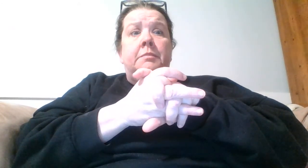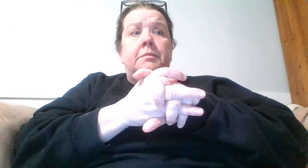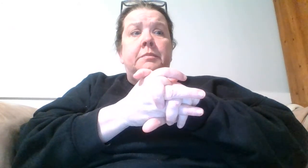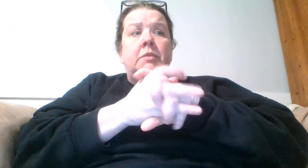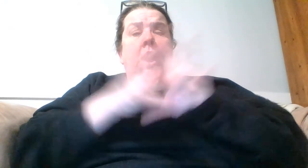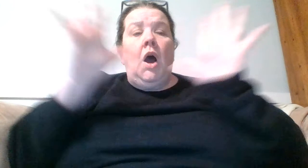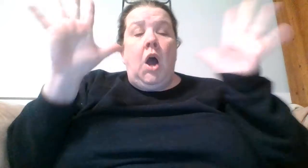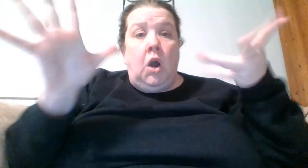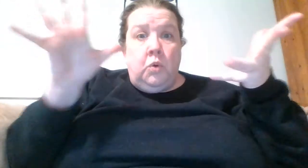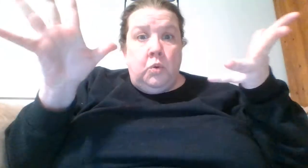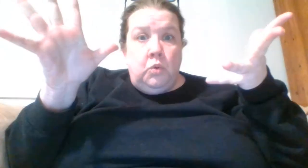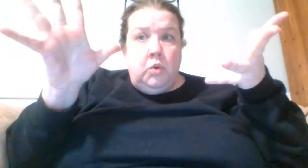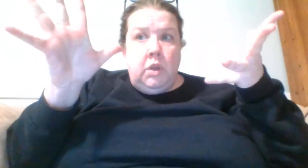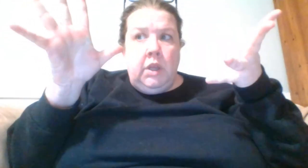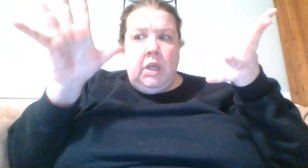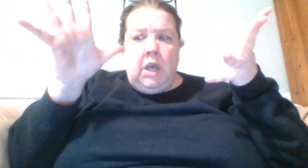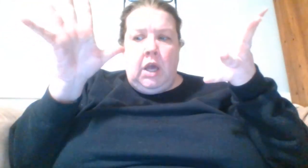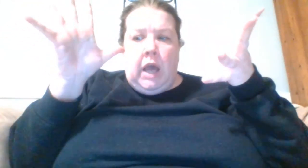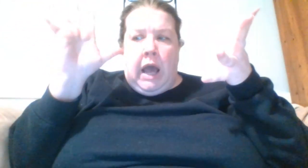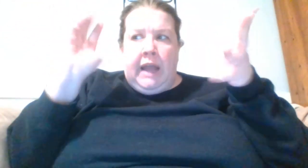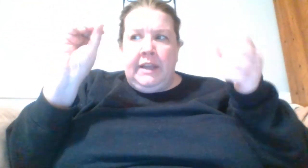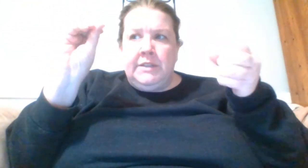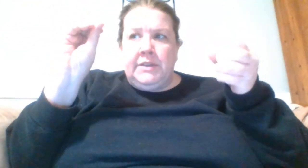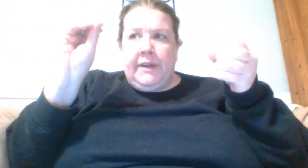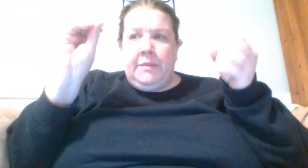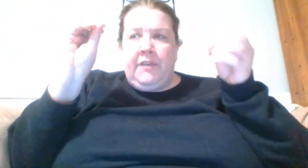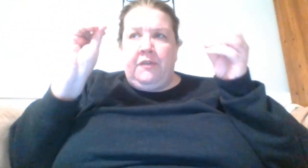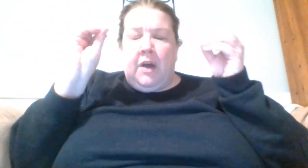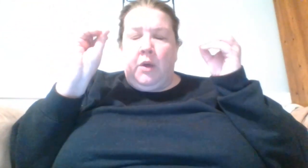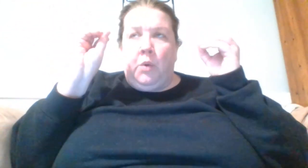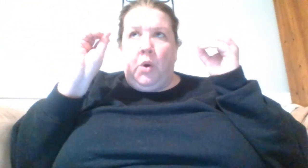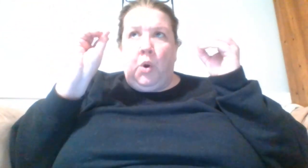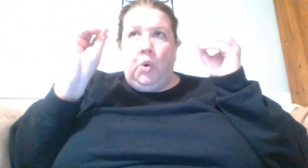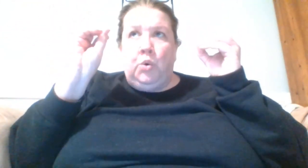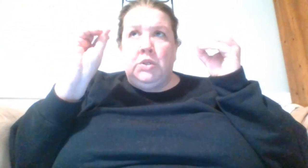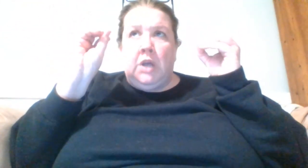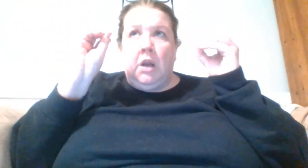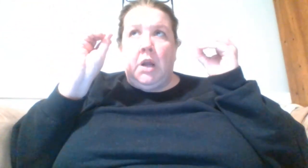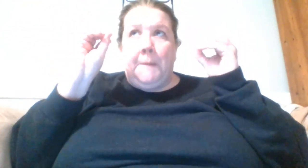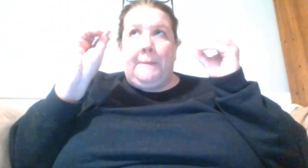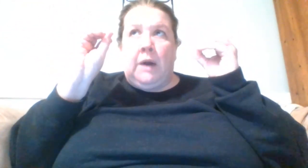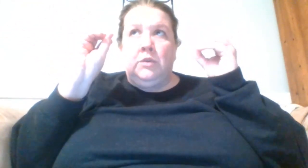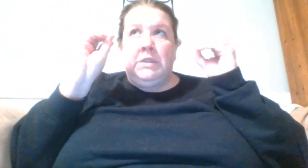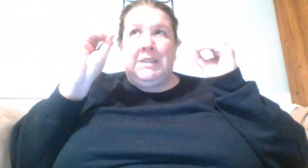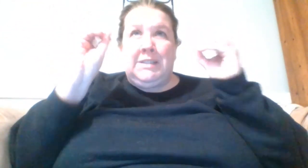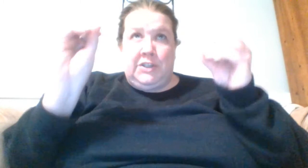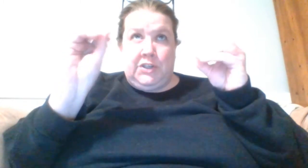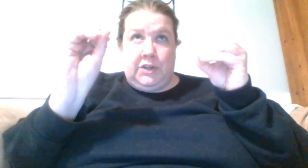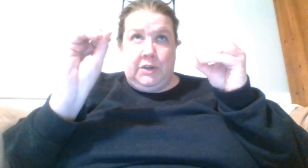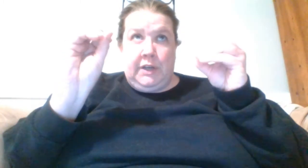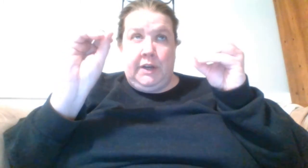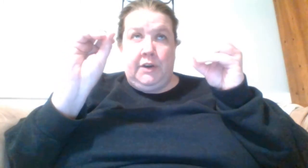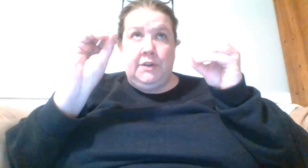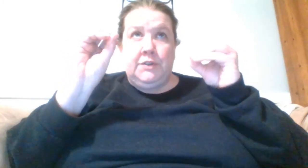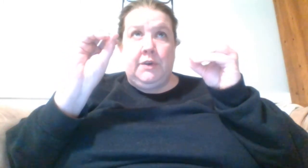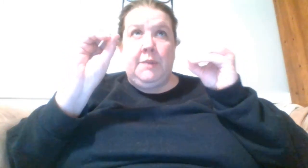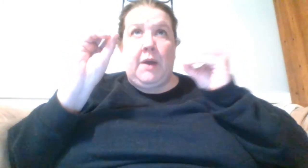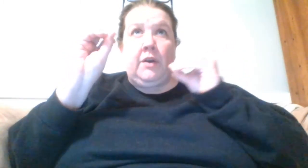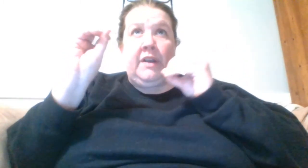um oh on Instagram if you follow Ozark Mountain Stitcher and her story about her